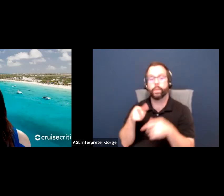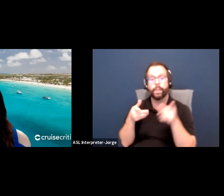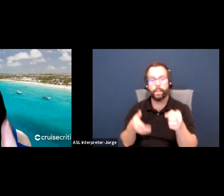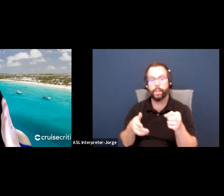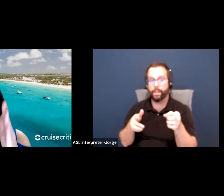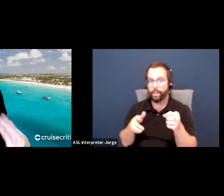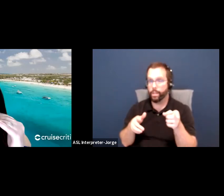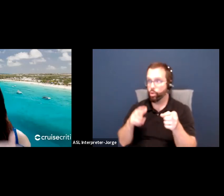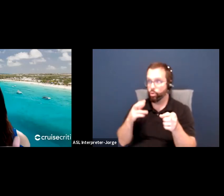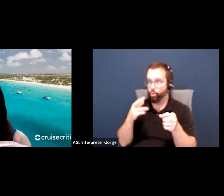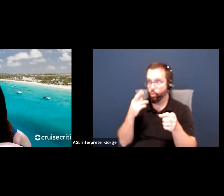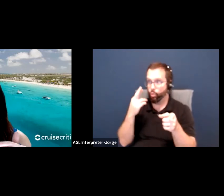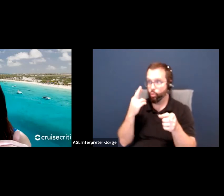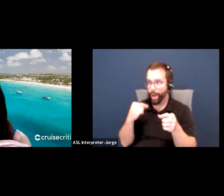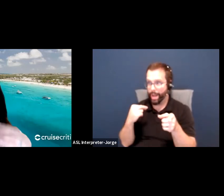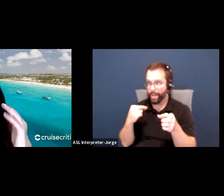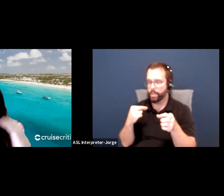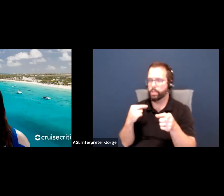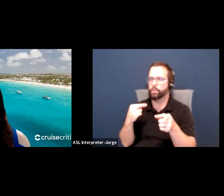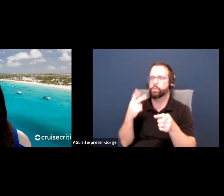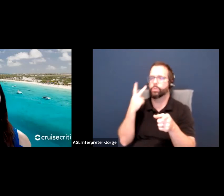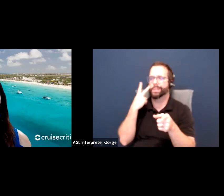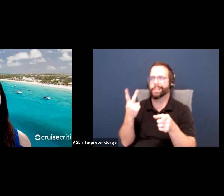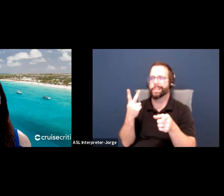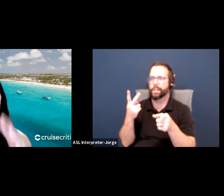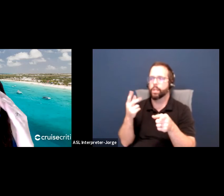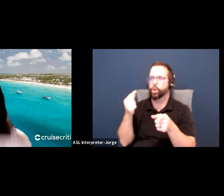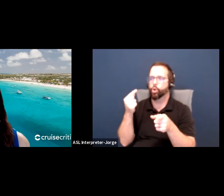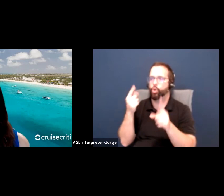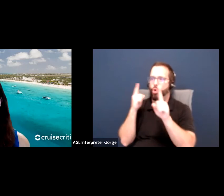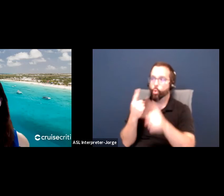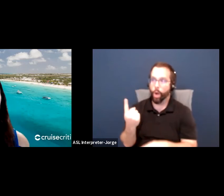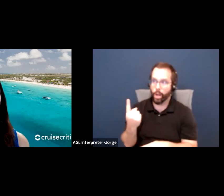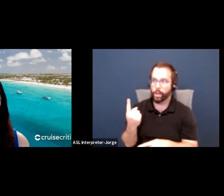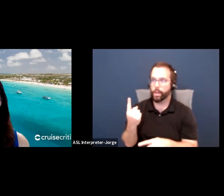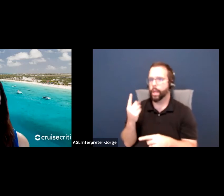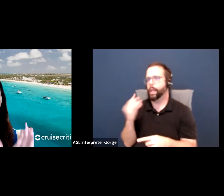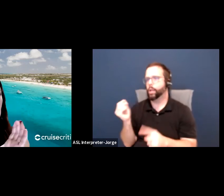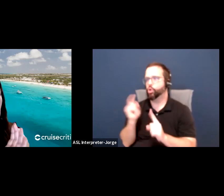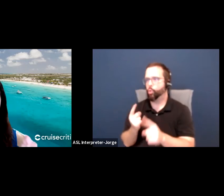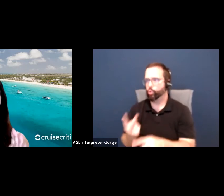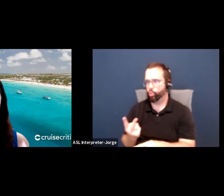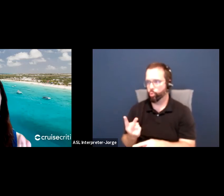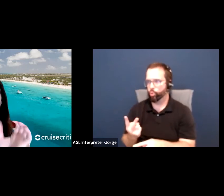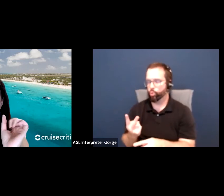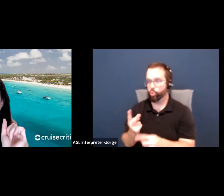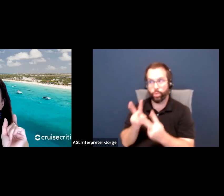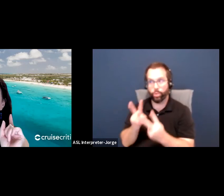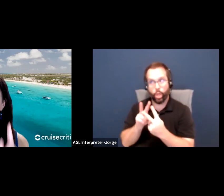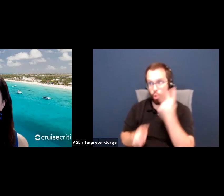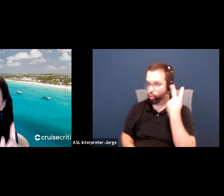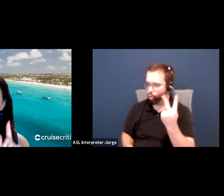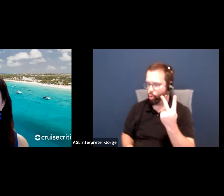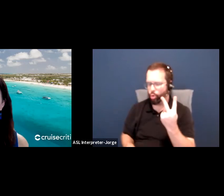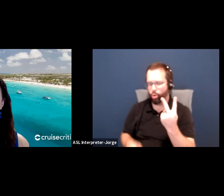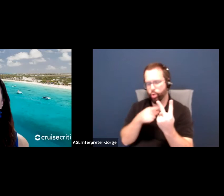red, is goal one, goal two. And you might have a goal three, right? Those are the goals you're going to do this fiscal year that you're committing to that you know